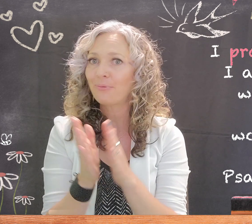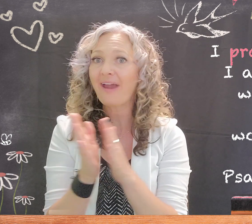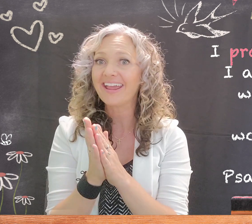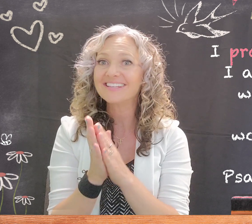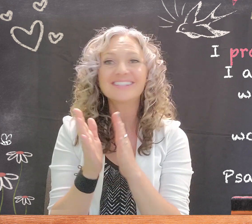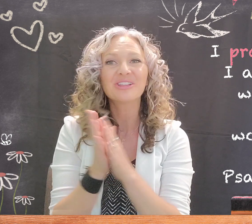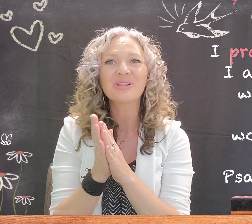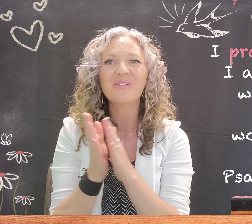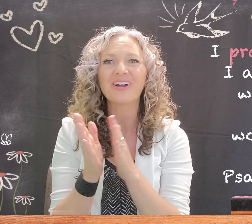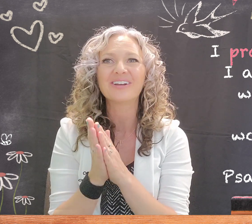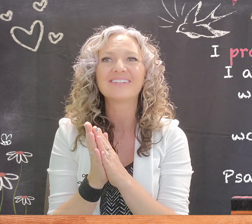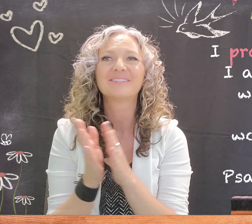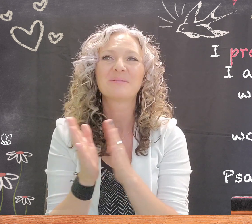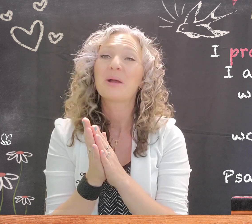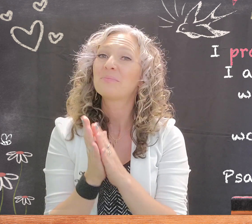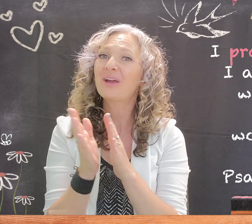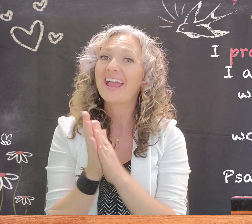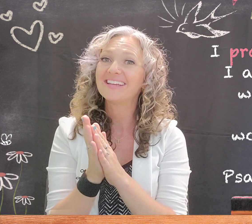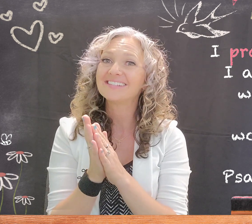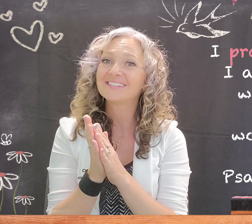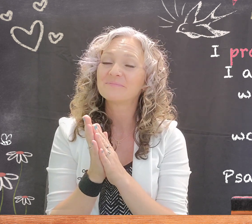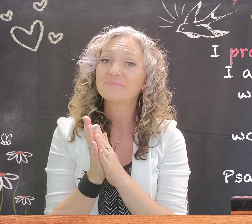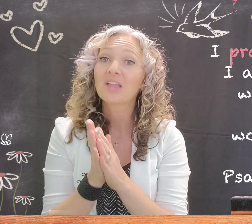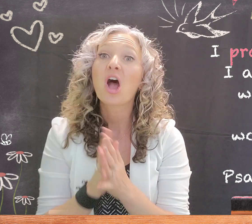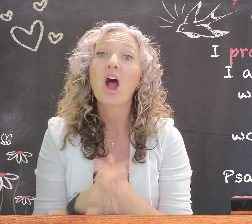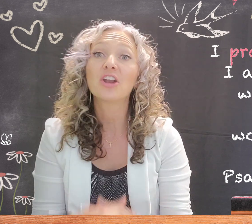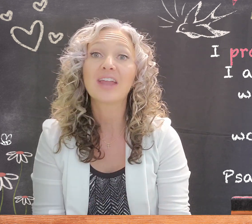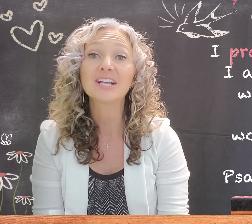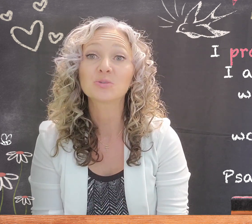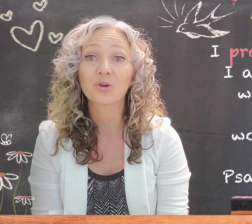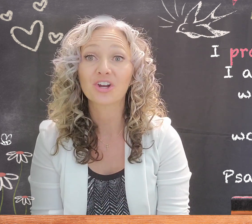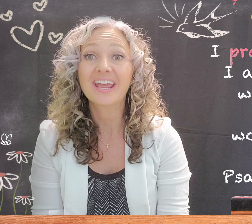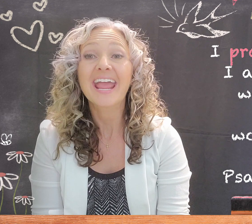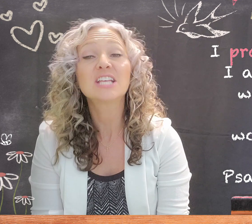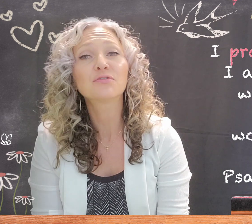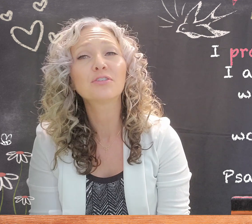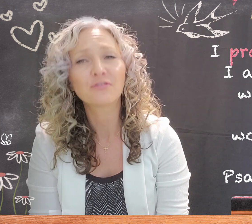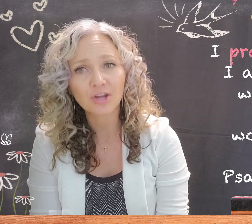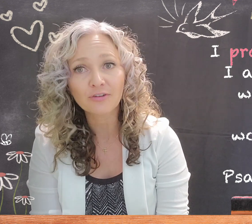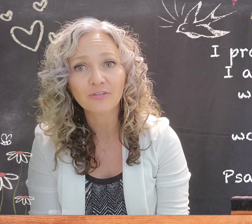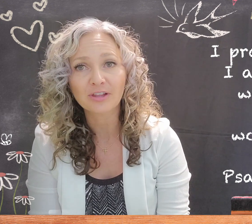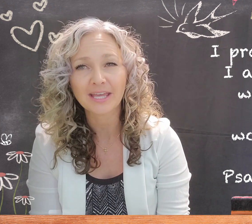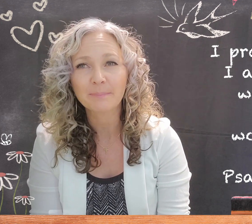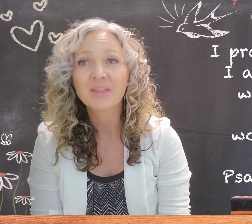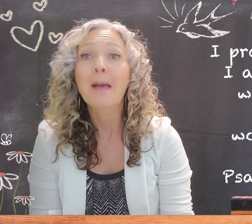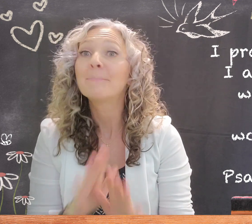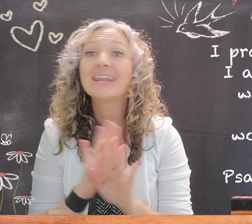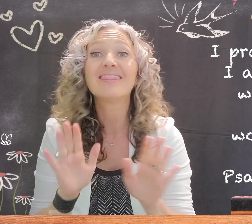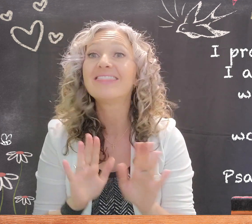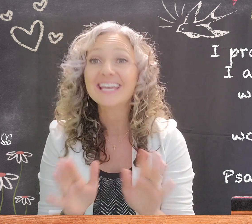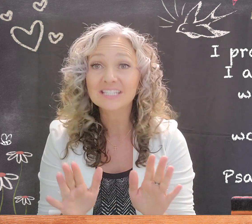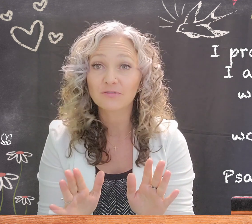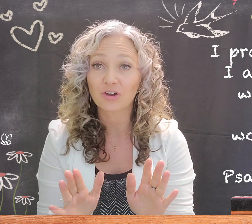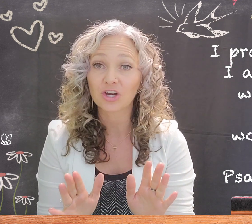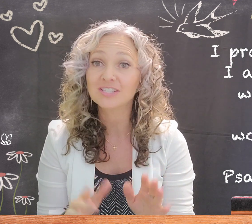praise the Lord. Praise. Our next word is for fearfully. But in this verse,